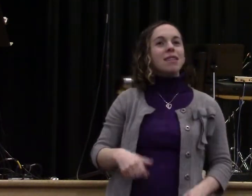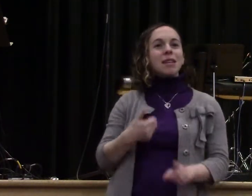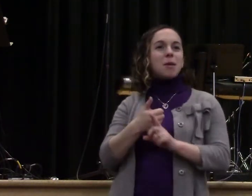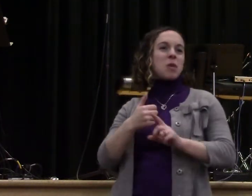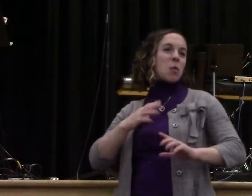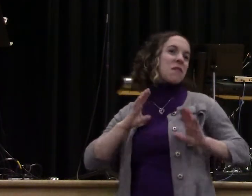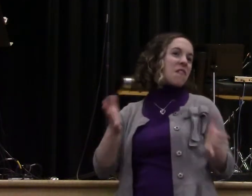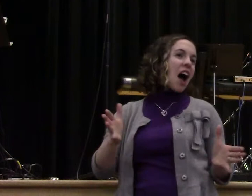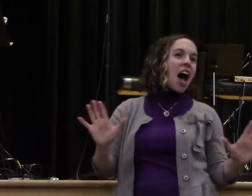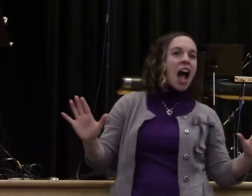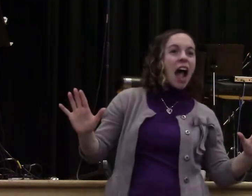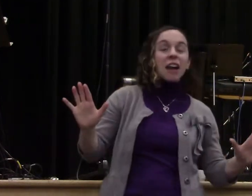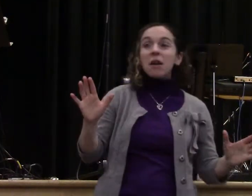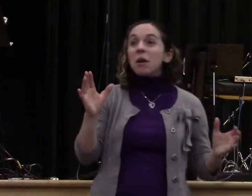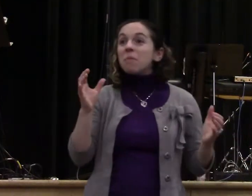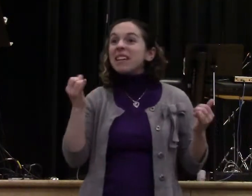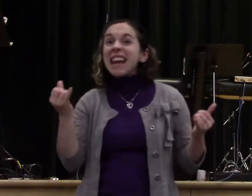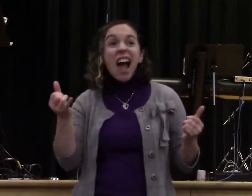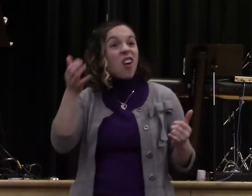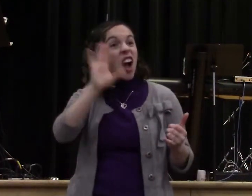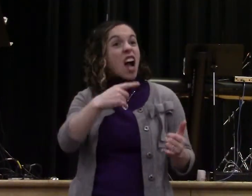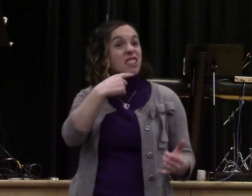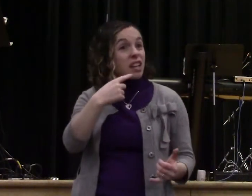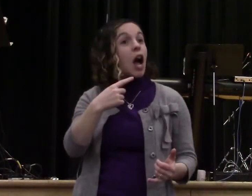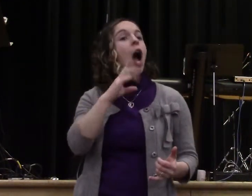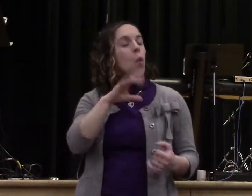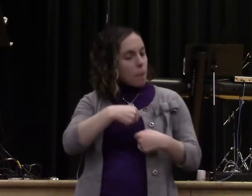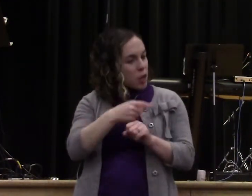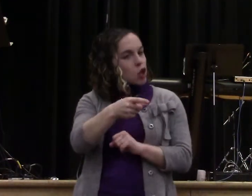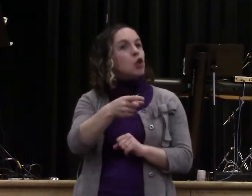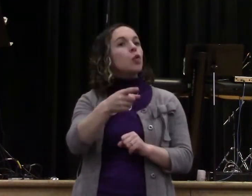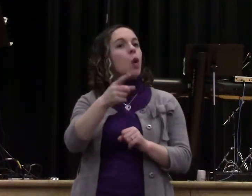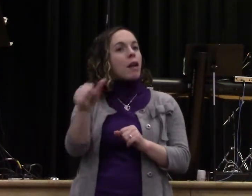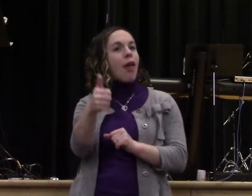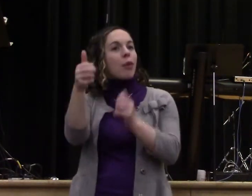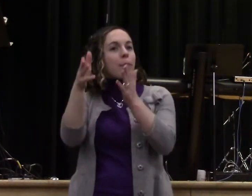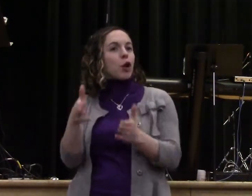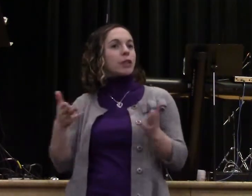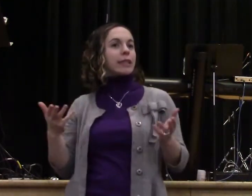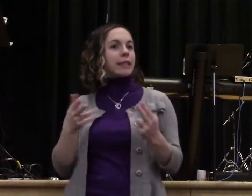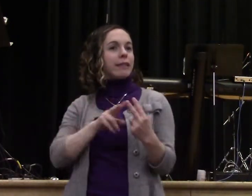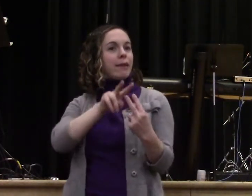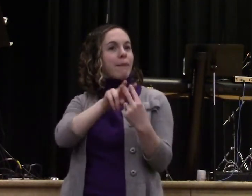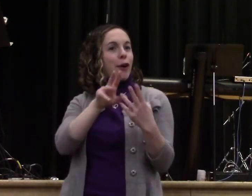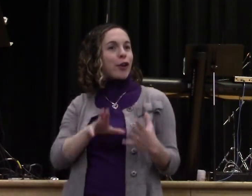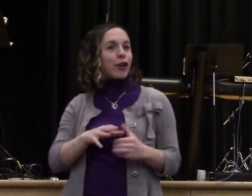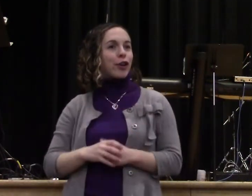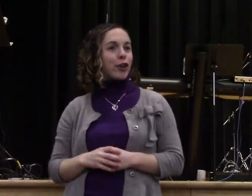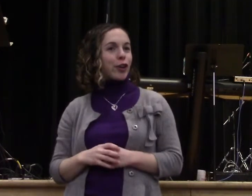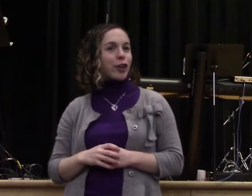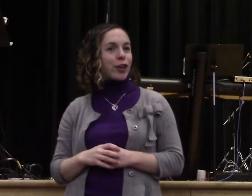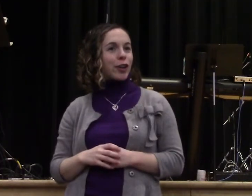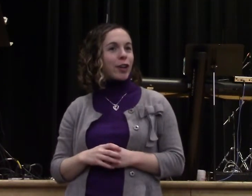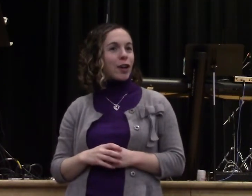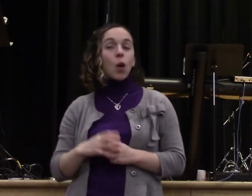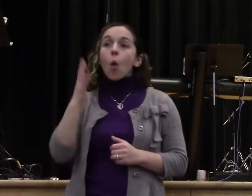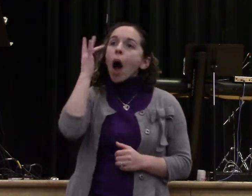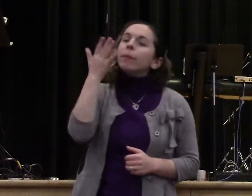See, there's some people who want to be in a fairy tale. They want relationships and fellowship. They want to be part of a church where nobody